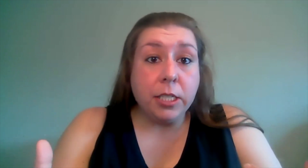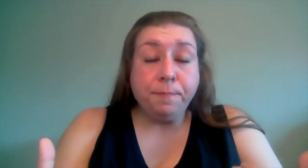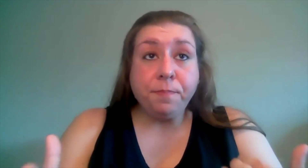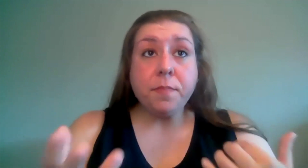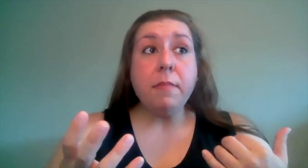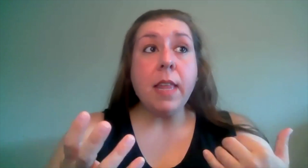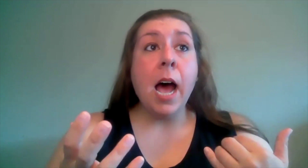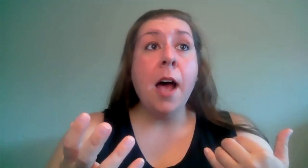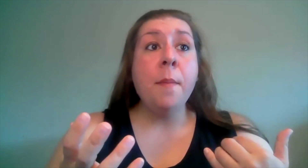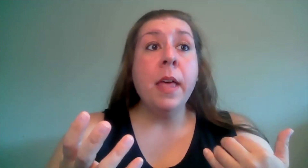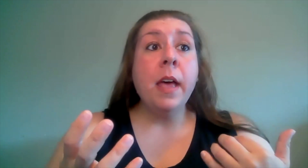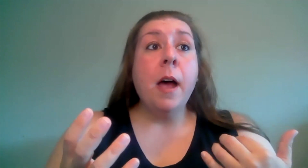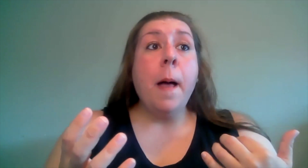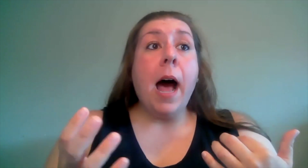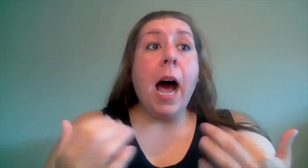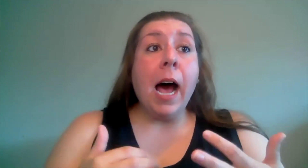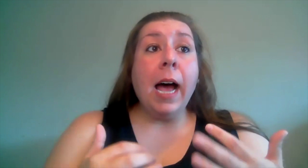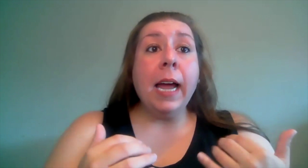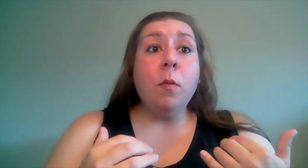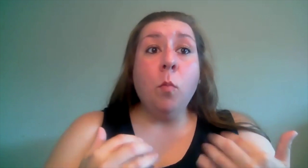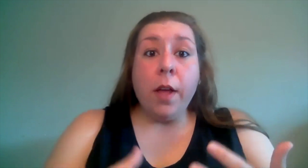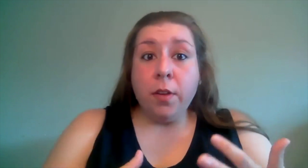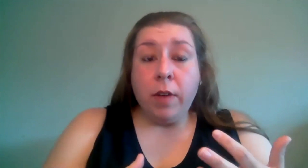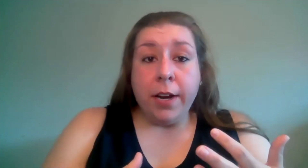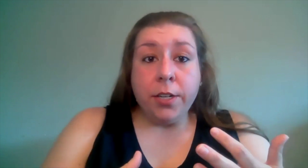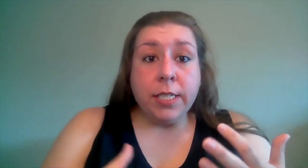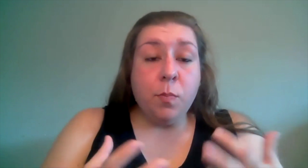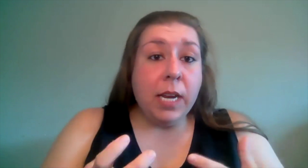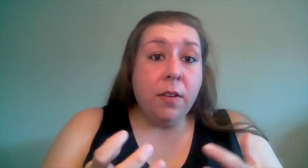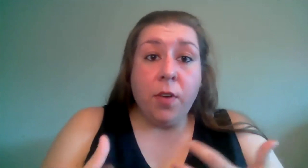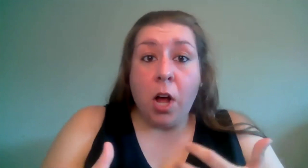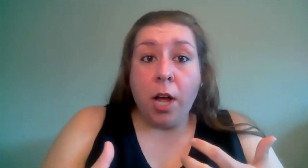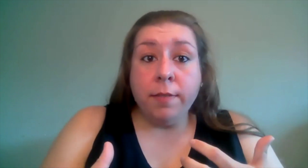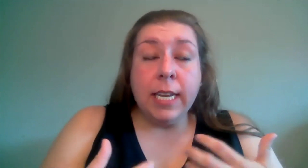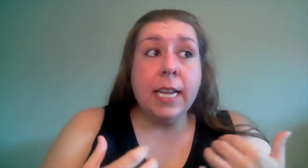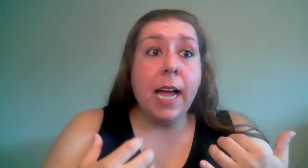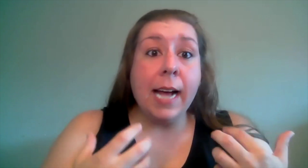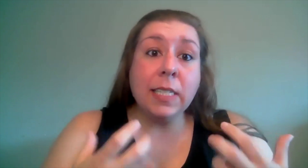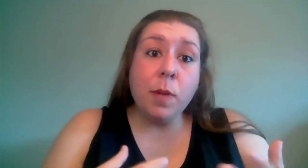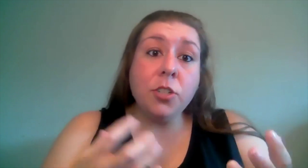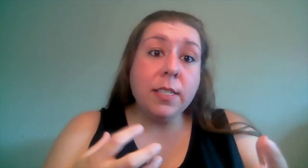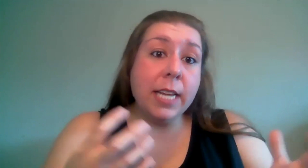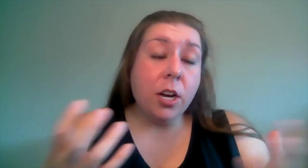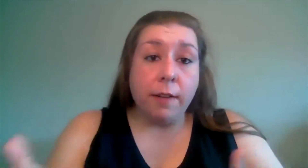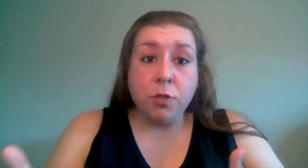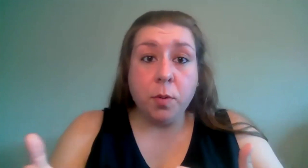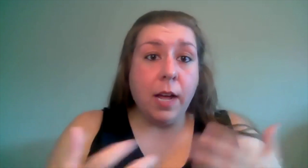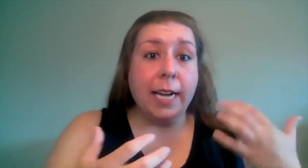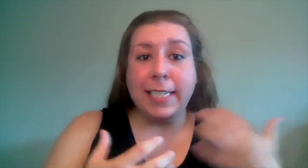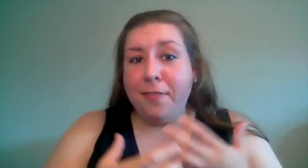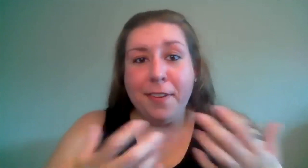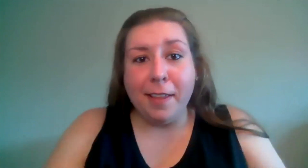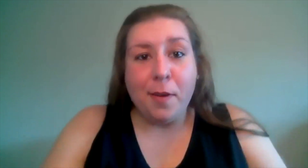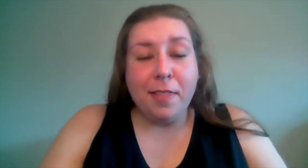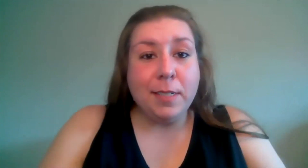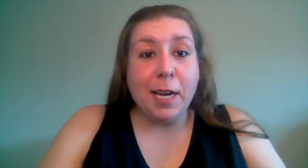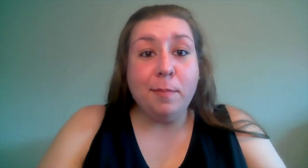um i want the writers to be involved as much as they're comfortable i definitely want them to come